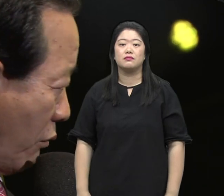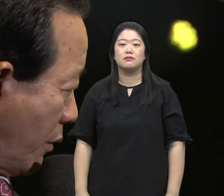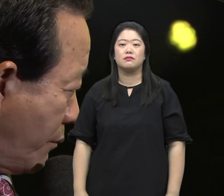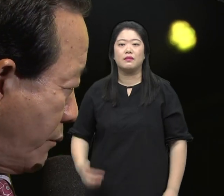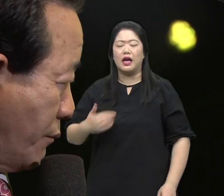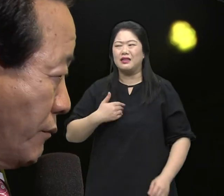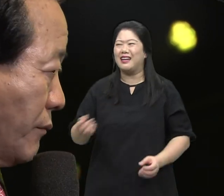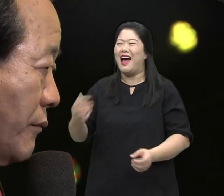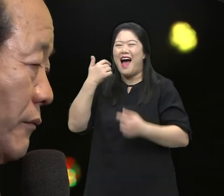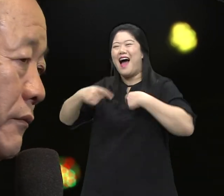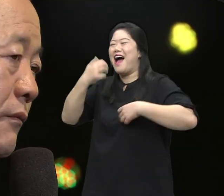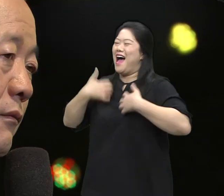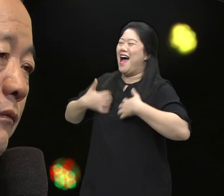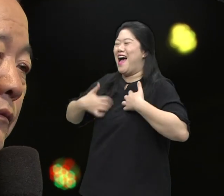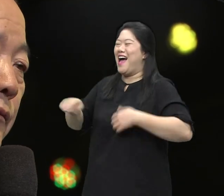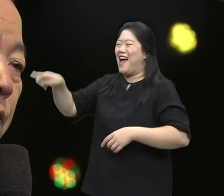And all my other friends looked at me strangely